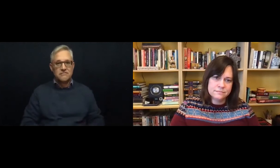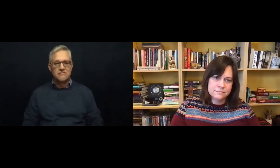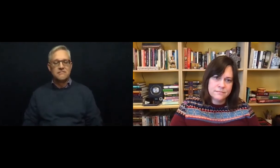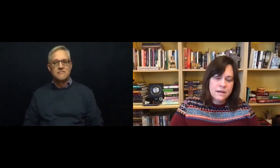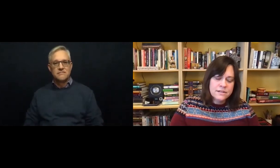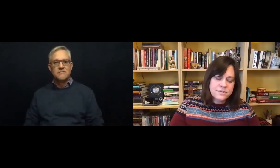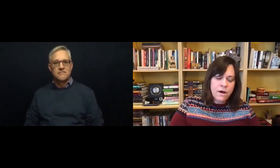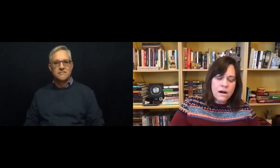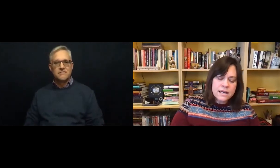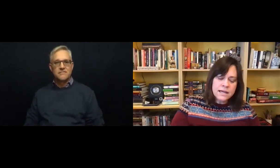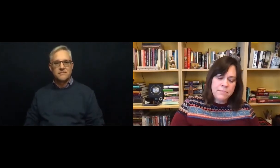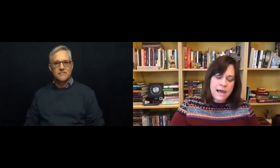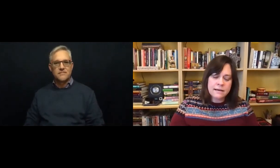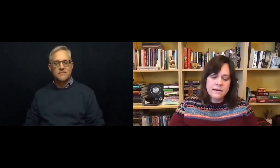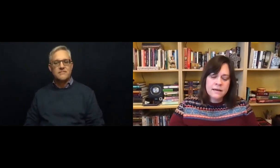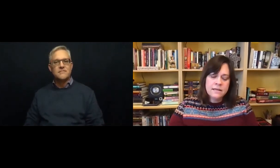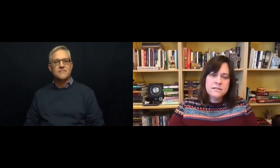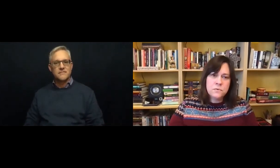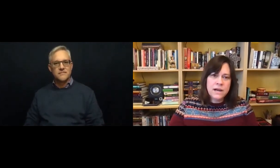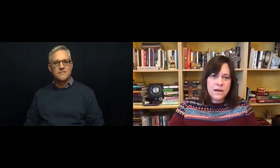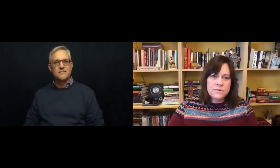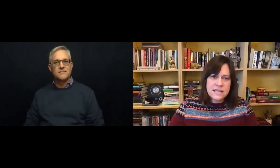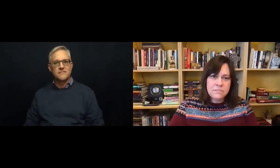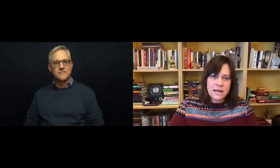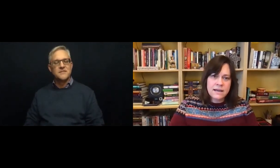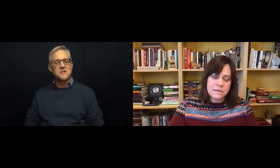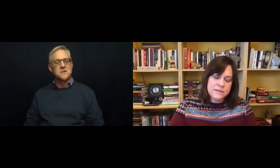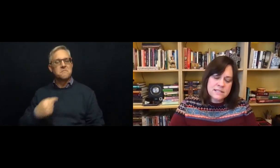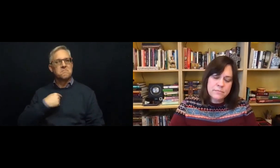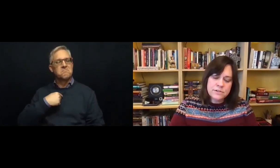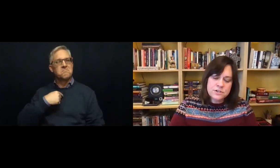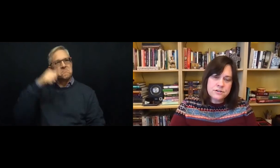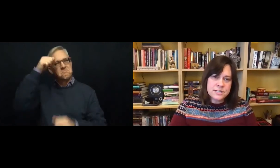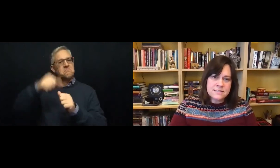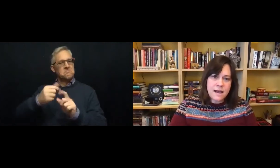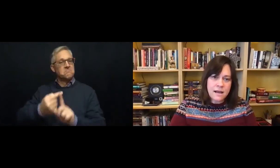So hearkening back to when I was at my Episcopal church in Scotland.